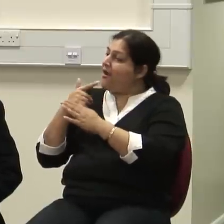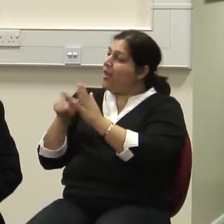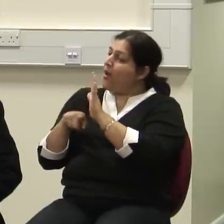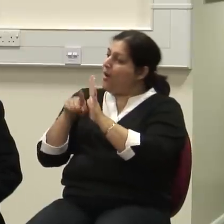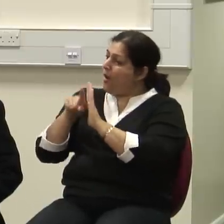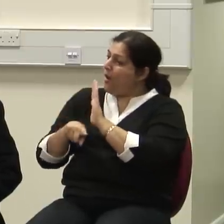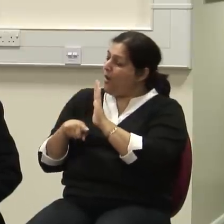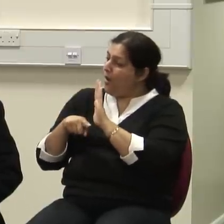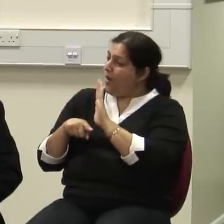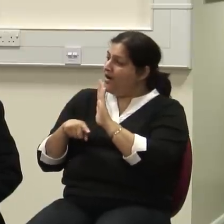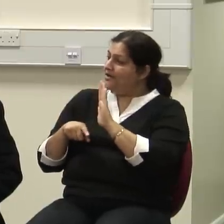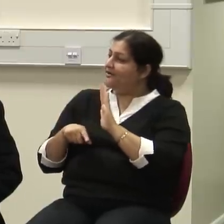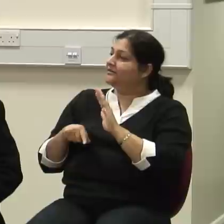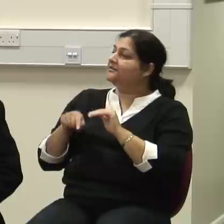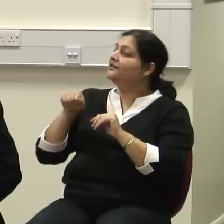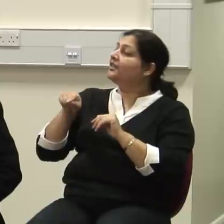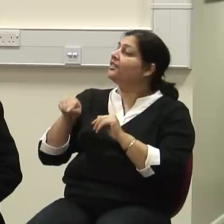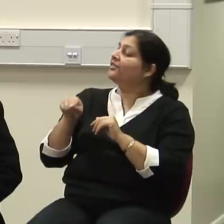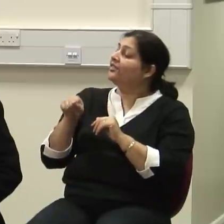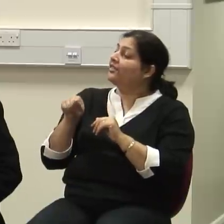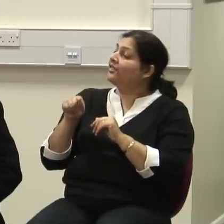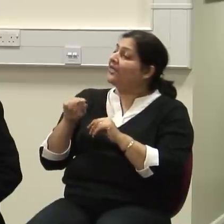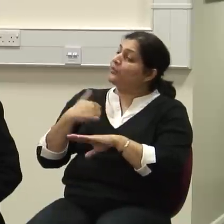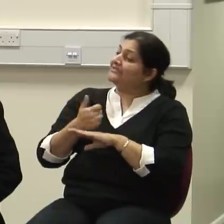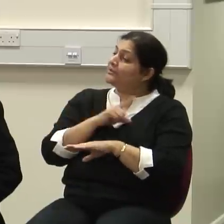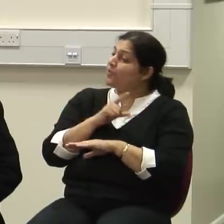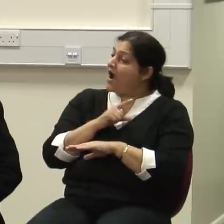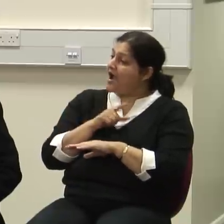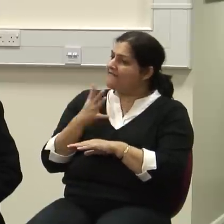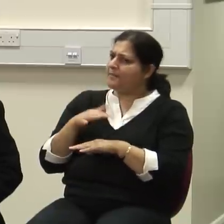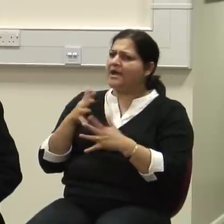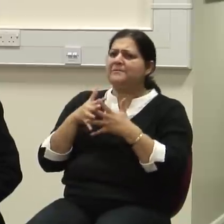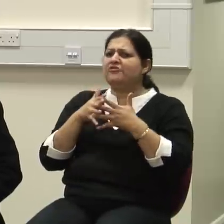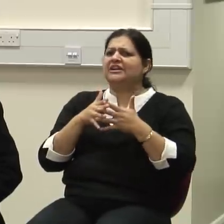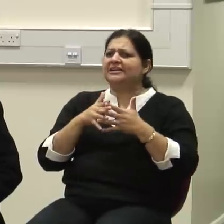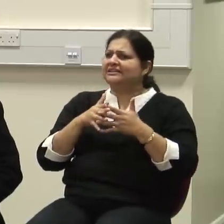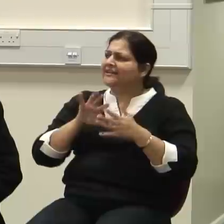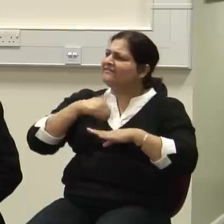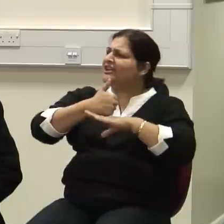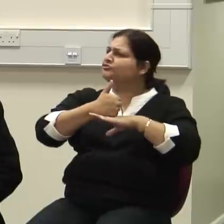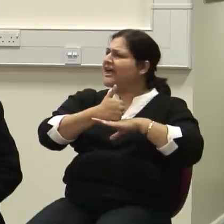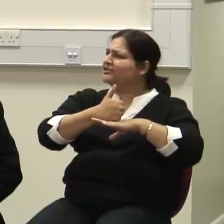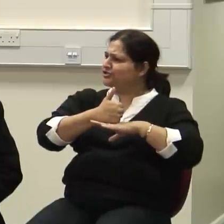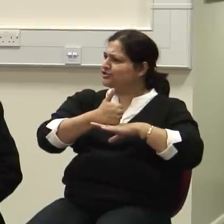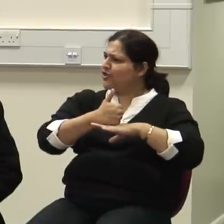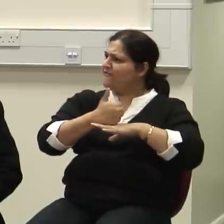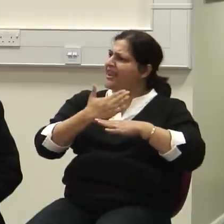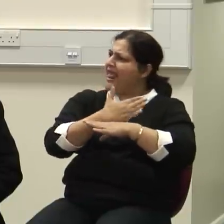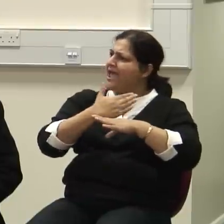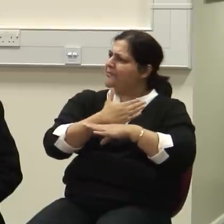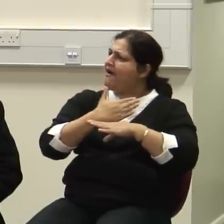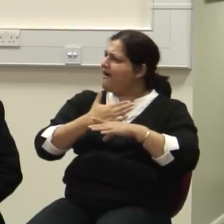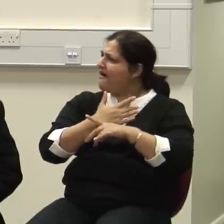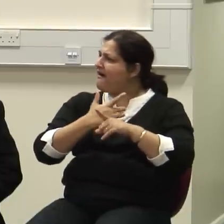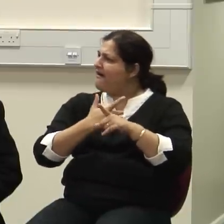law was stimulated by what became the American Federation of Labor, by labor union, by early American labor